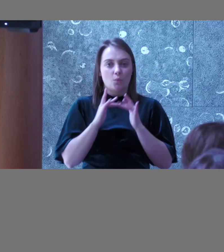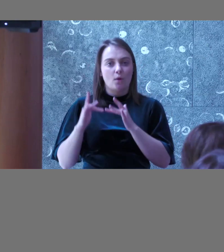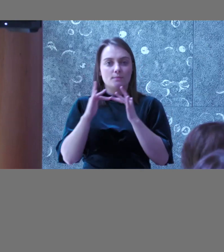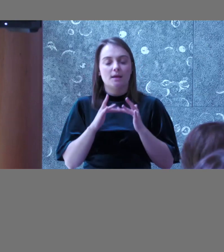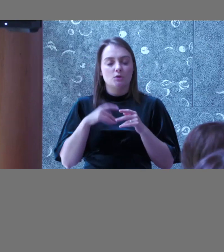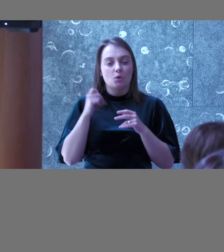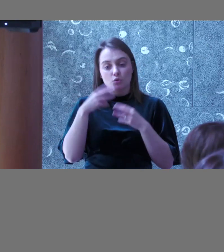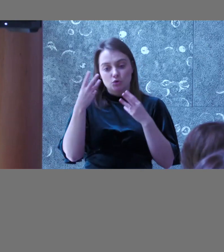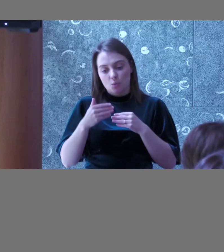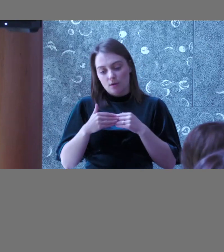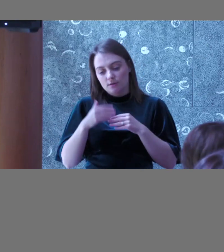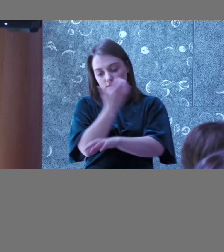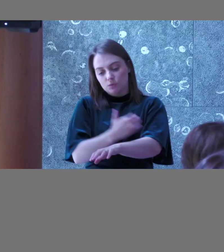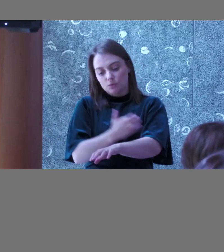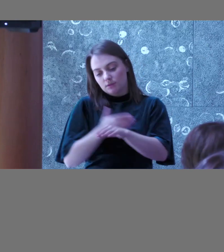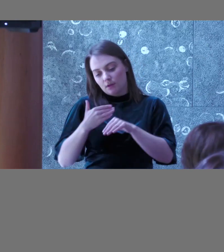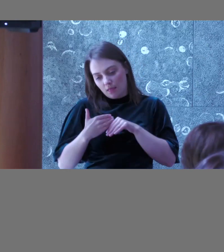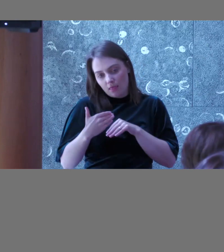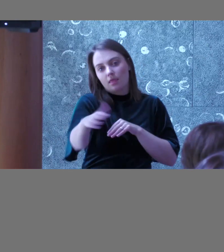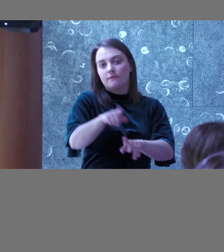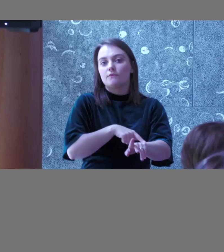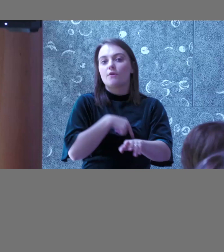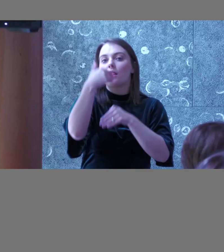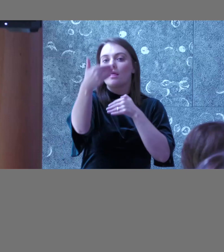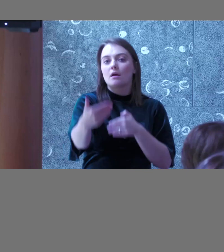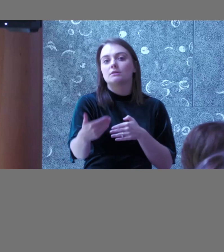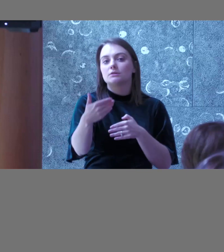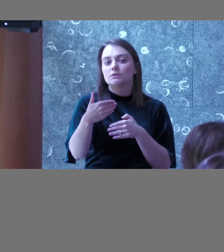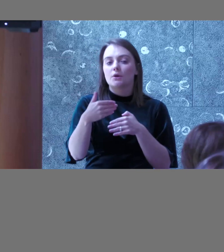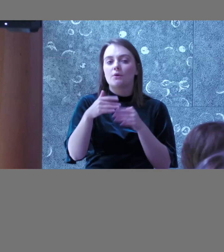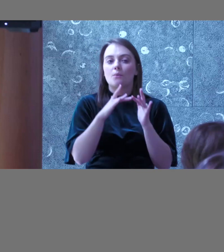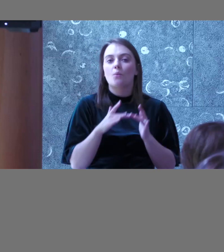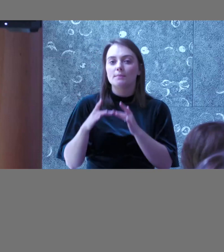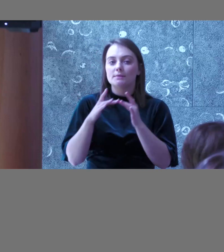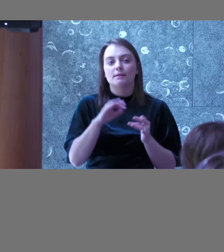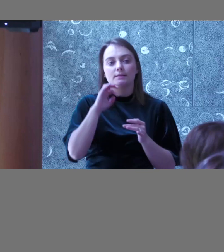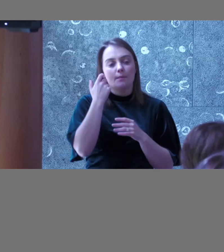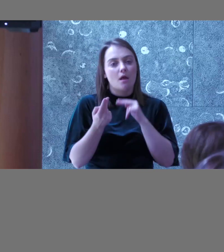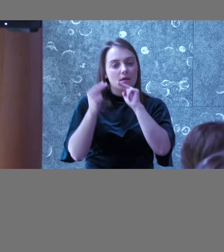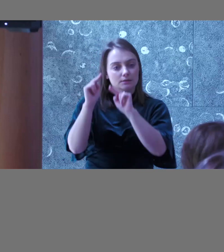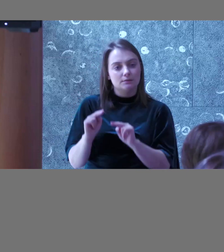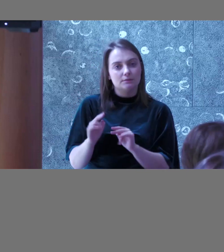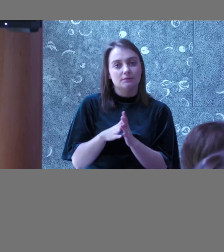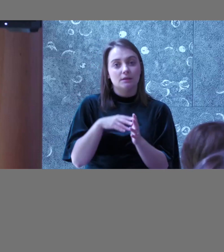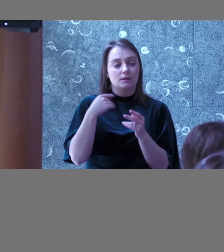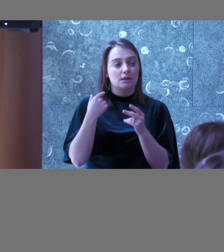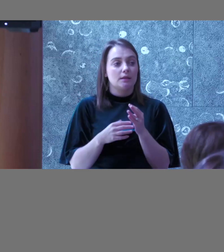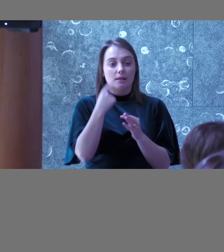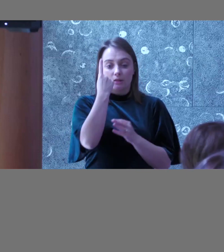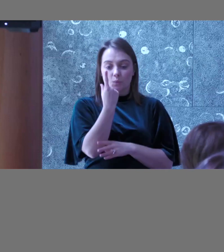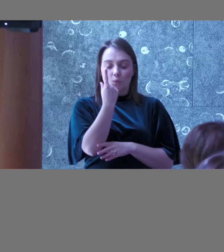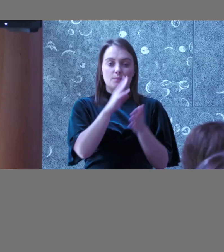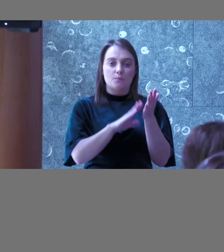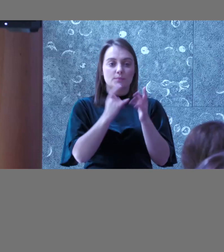to make sure that you're constantly creating accessibility sites because an audit is, again, it's a score in a moment in time as well